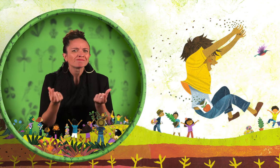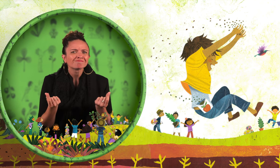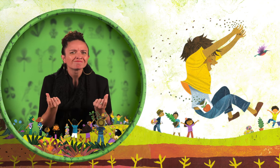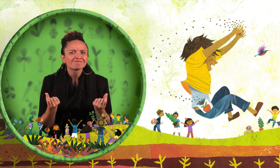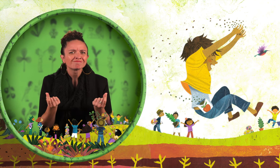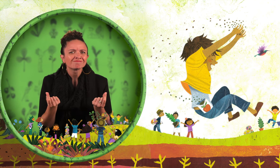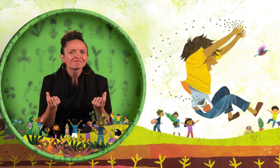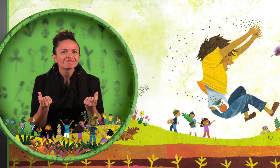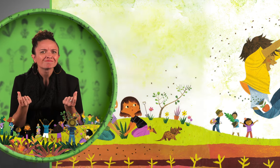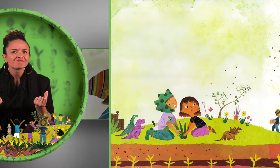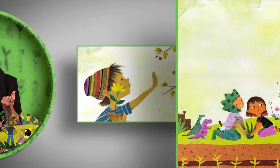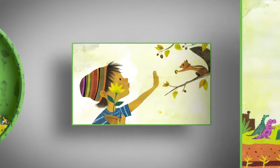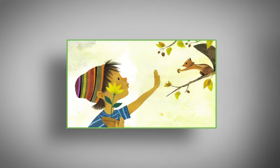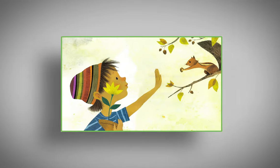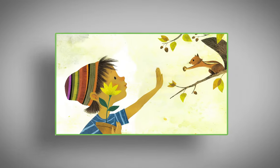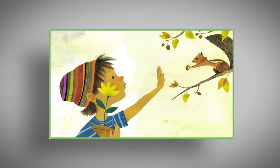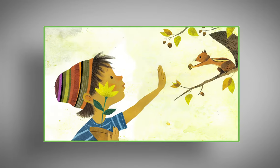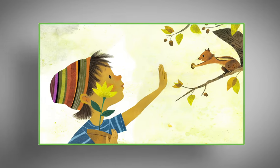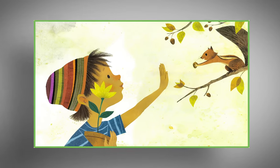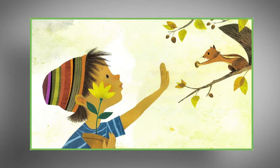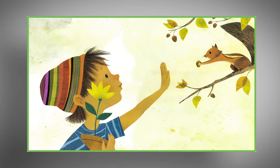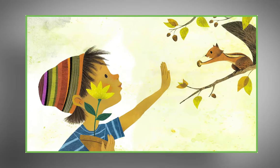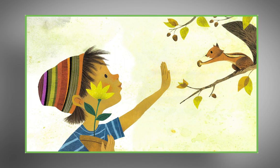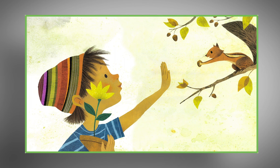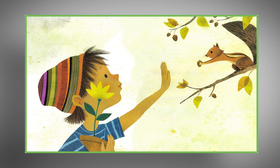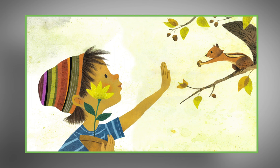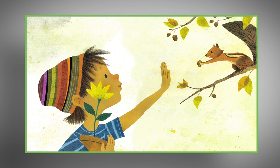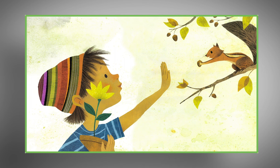What's helpful to you? What's